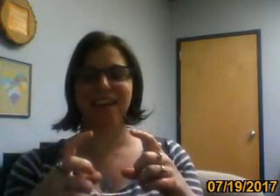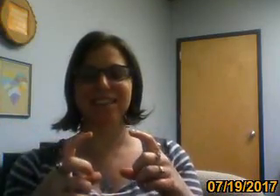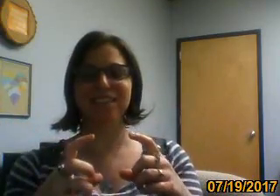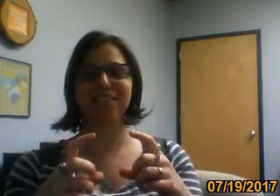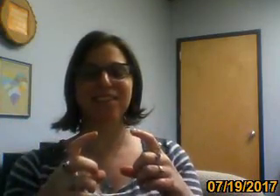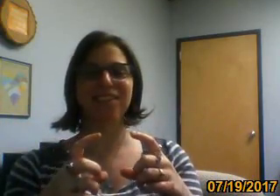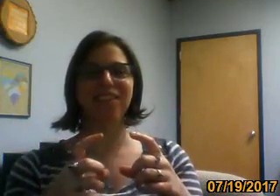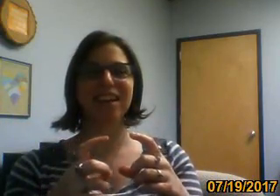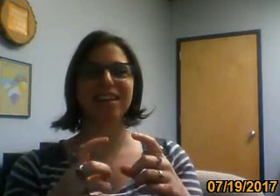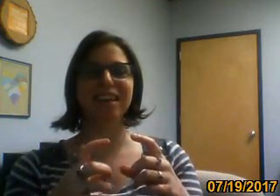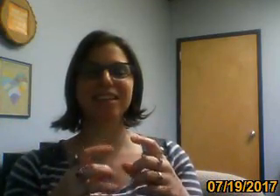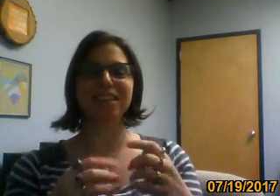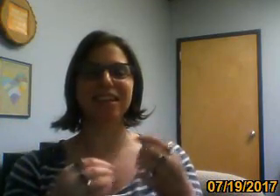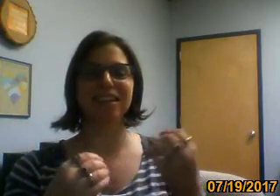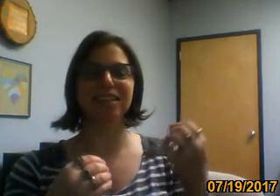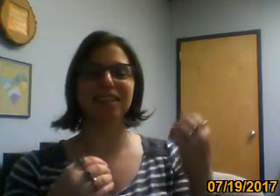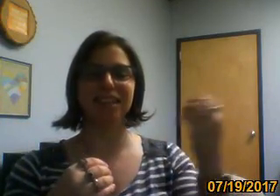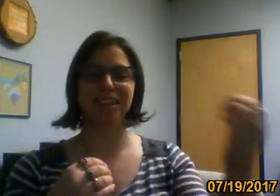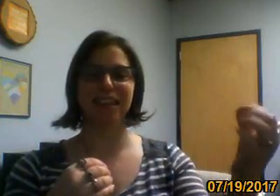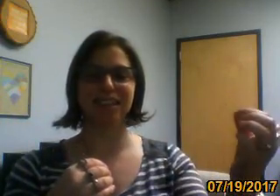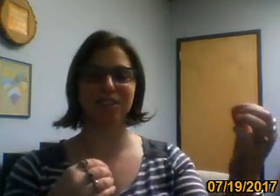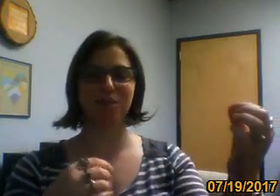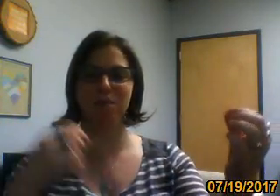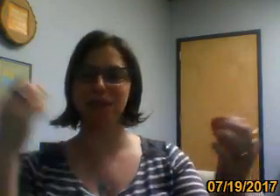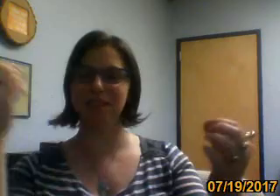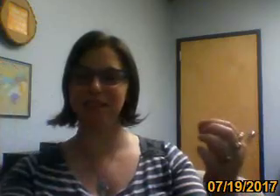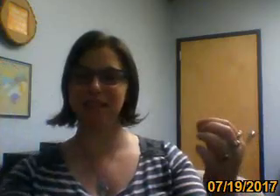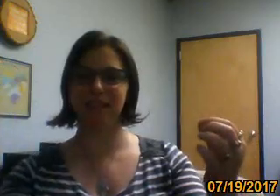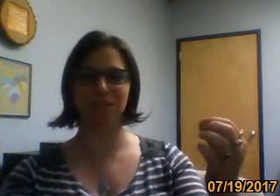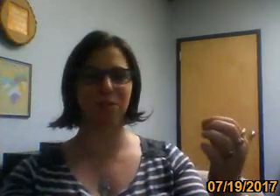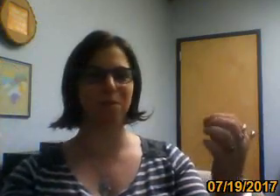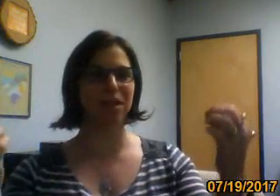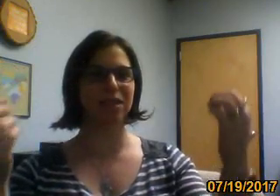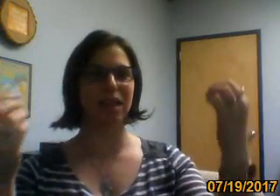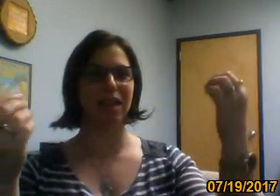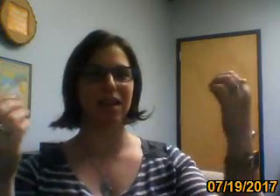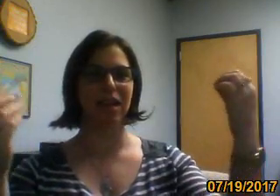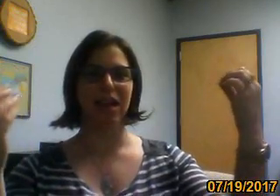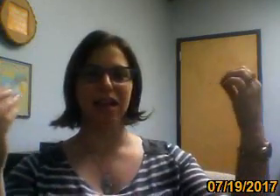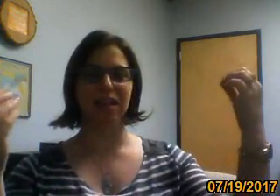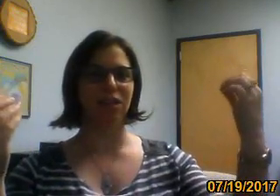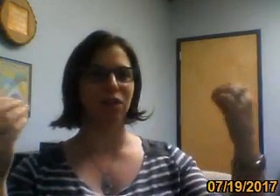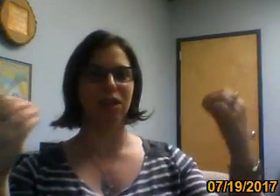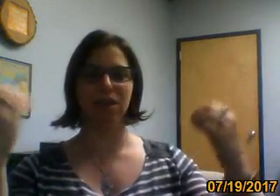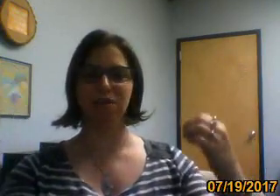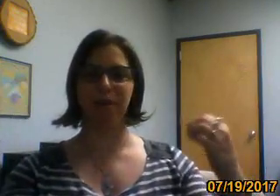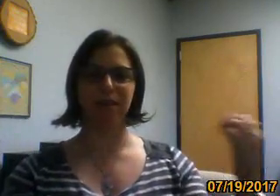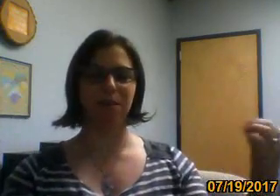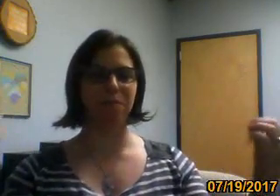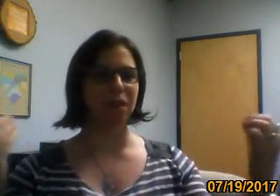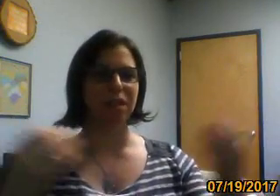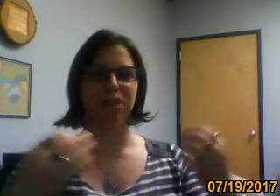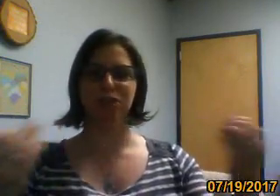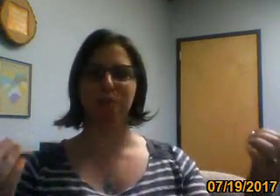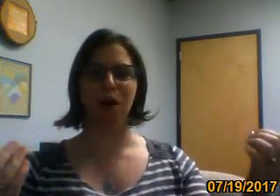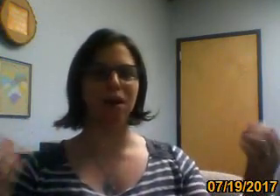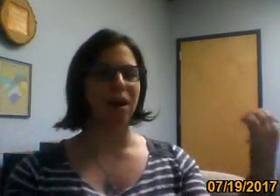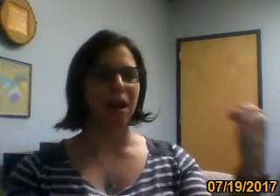So what he does is he takes this one piece and he takes this one piece and you know, he could have bought them years apart